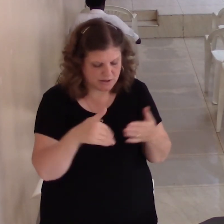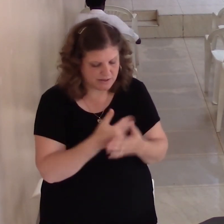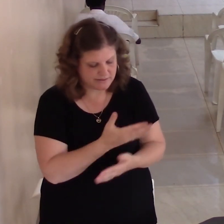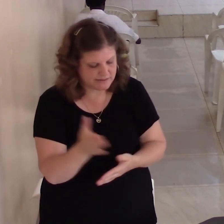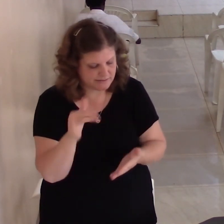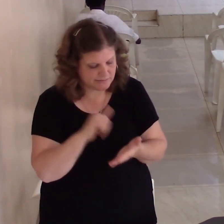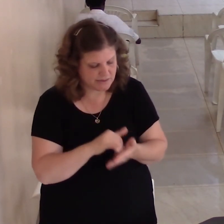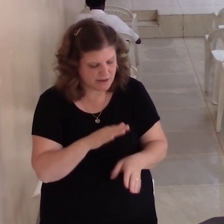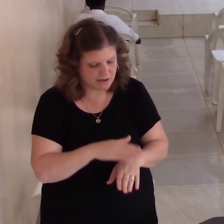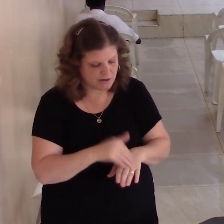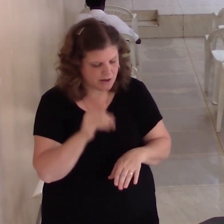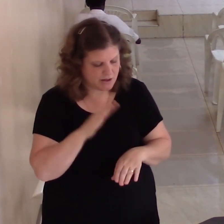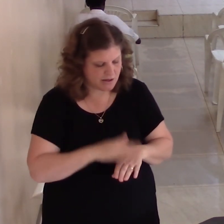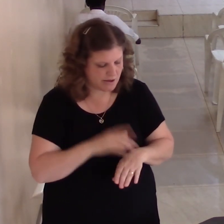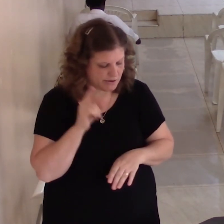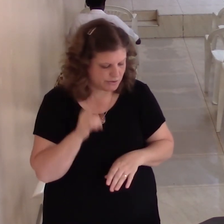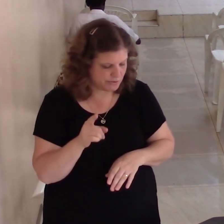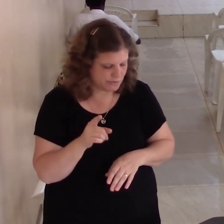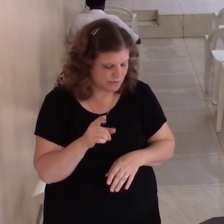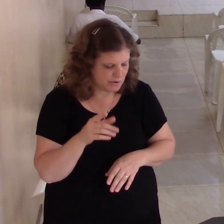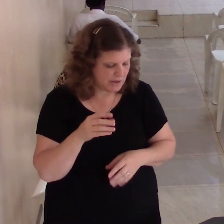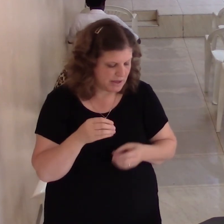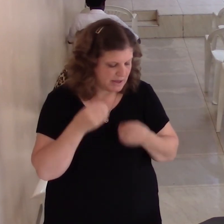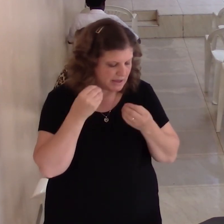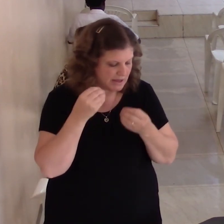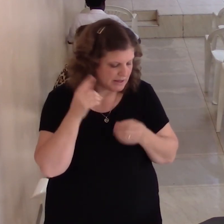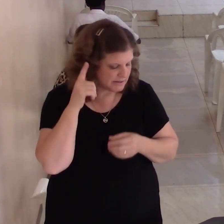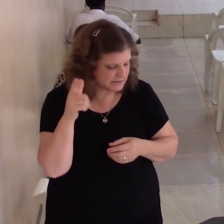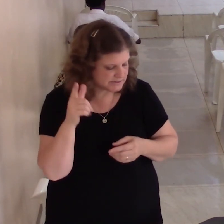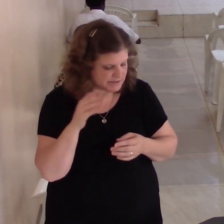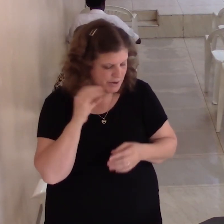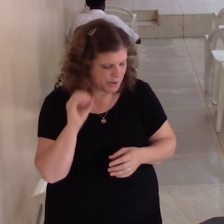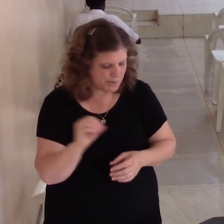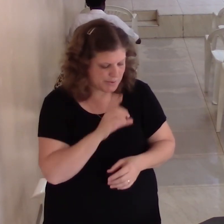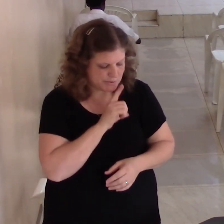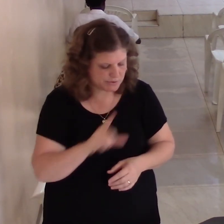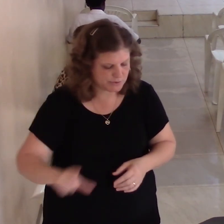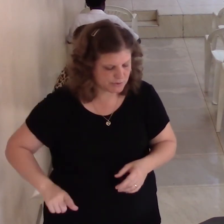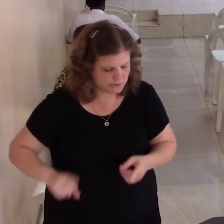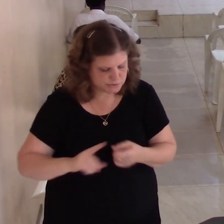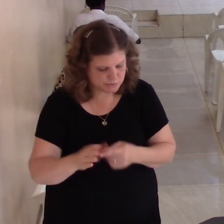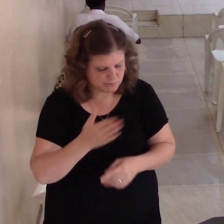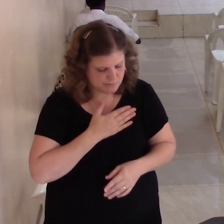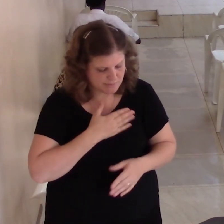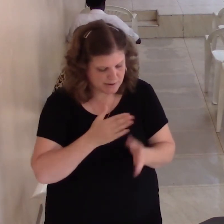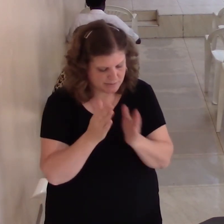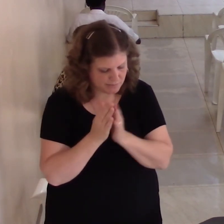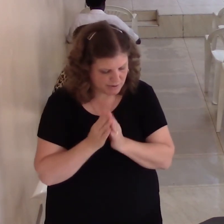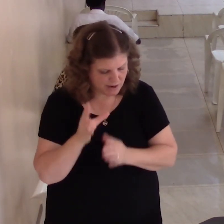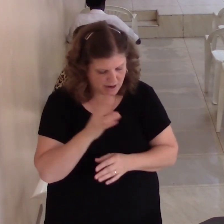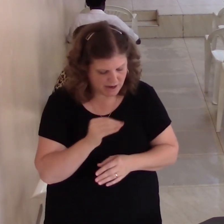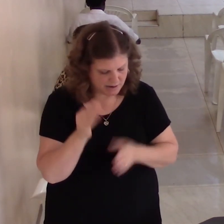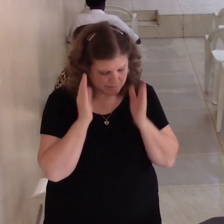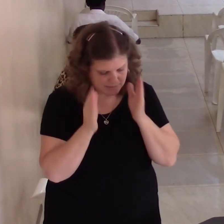give ear or order to my prayer and to the voice of my supplications and the day of my trouble